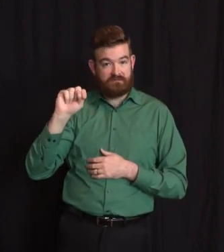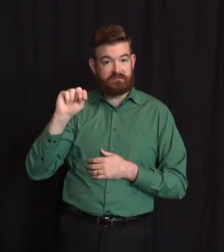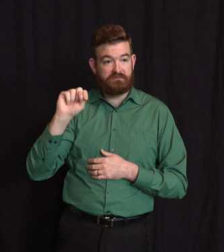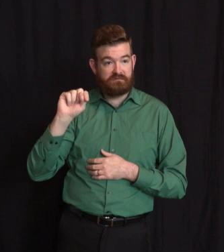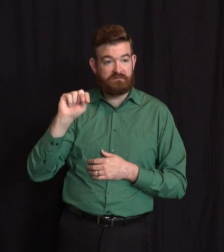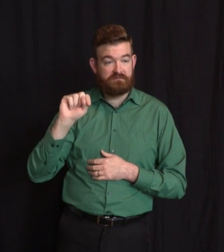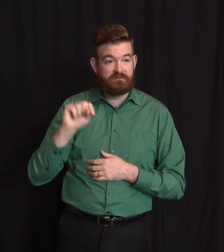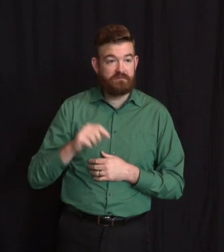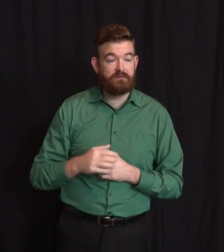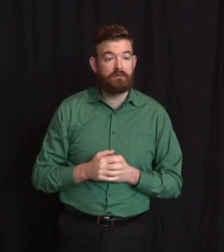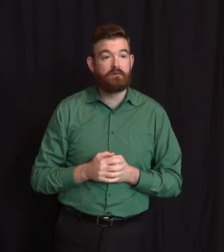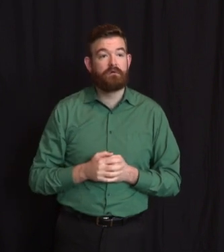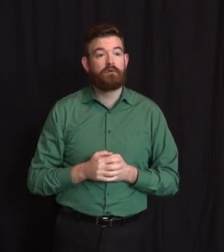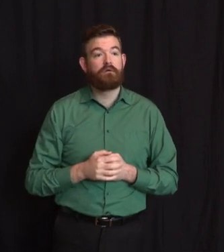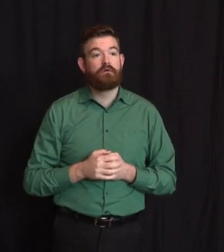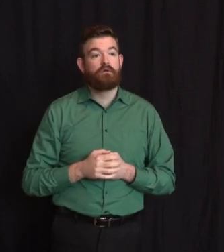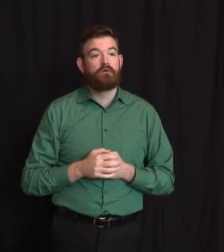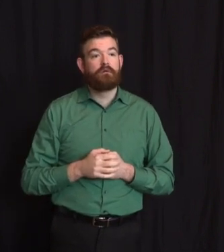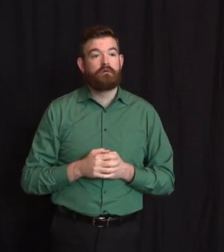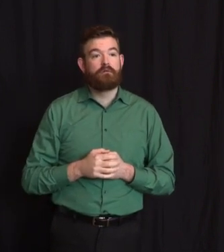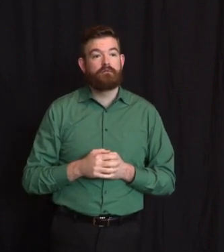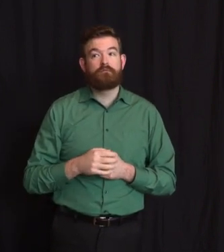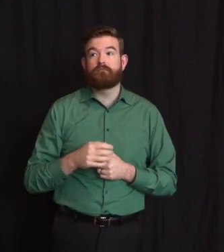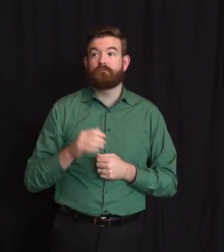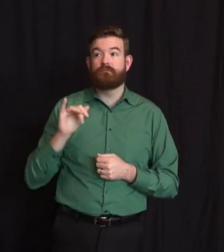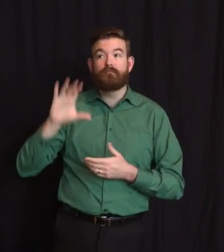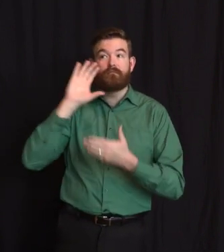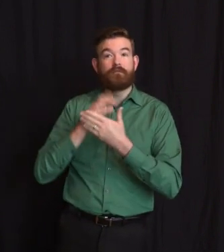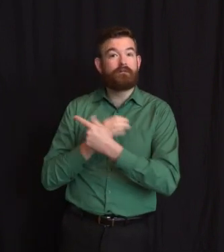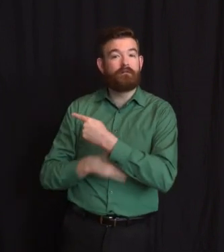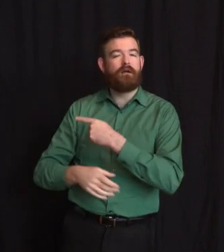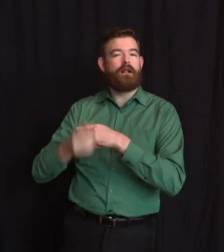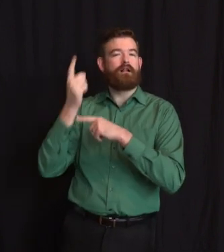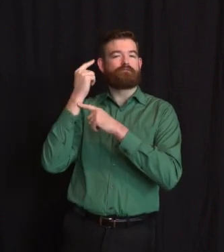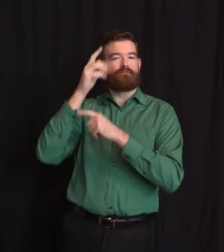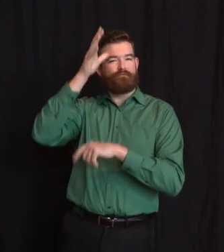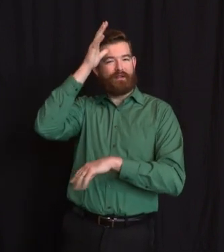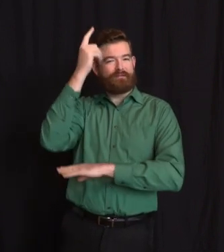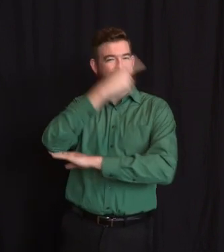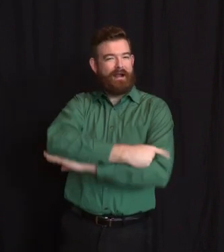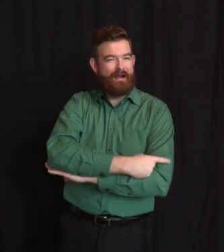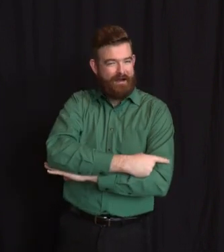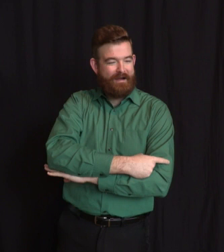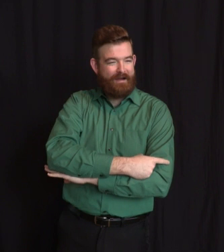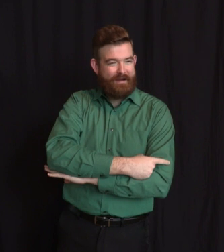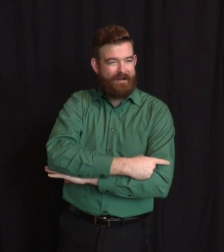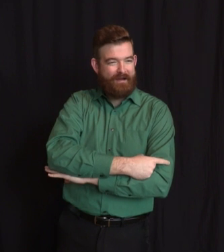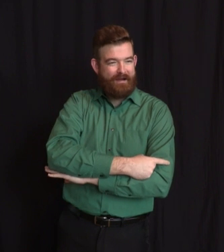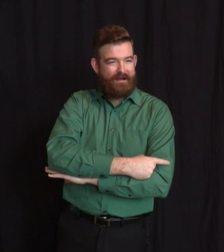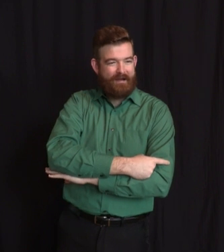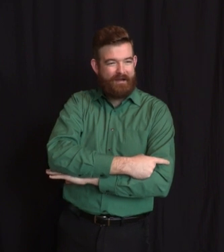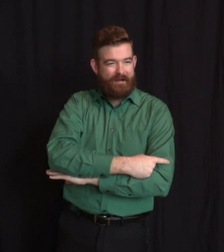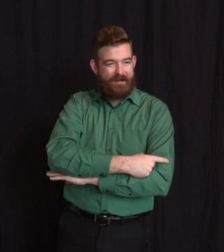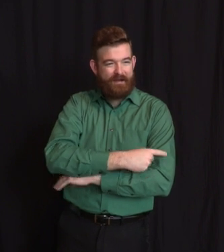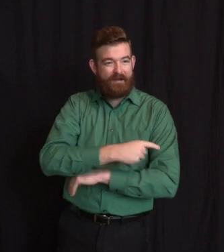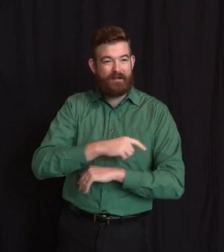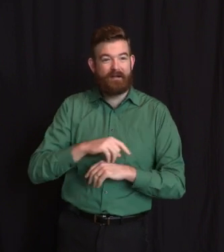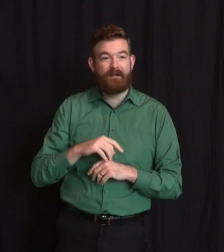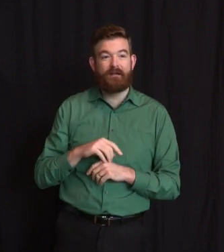Quentin was only 106 years old. When COVID-19 took him earlier this week, he had reached